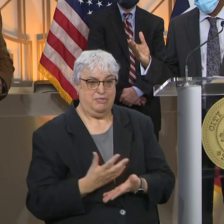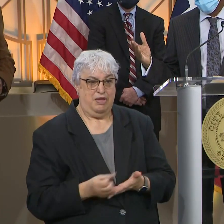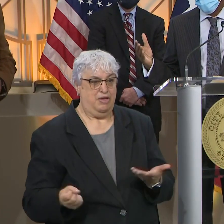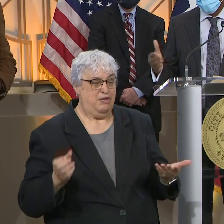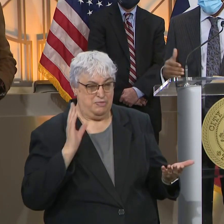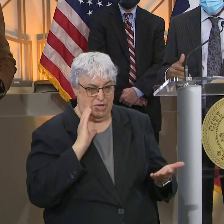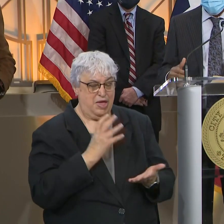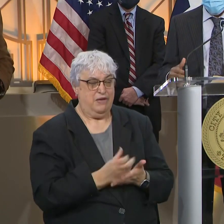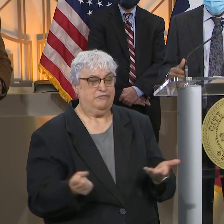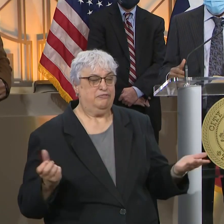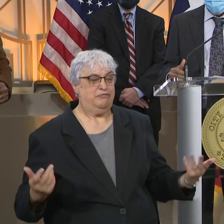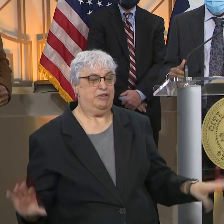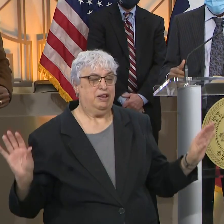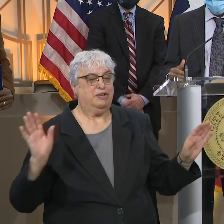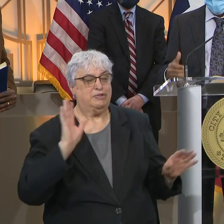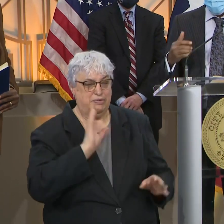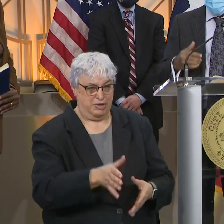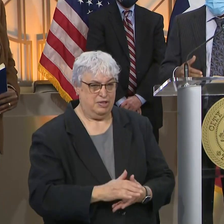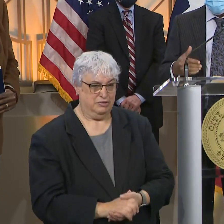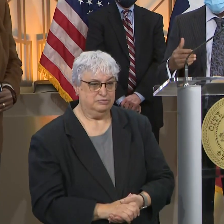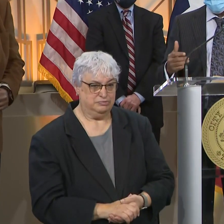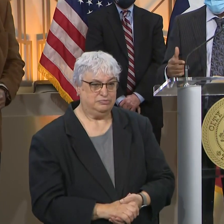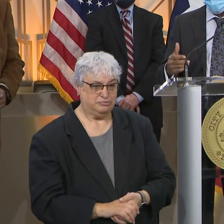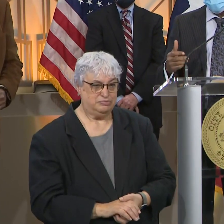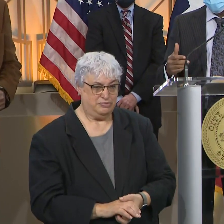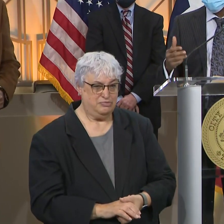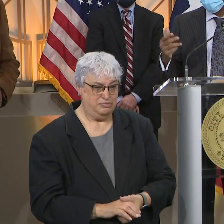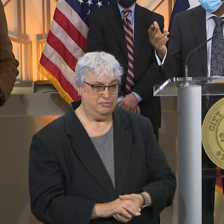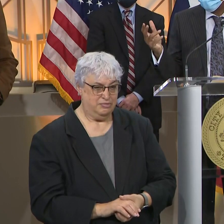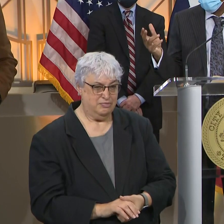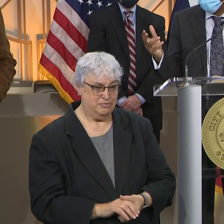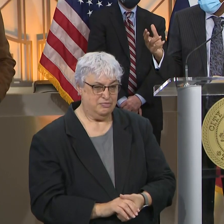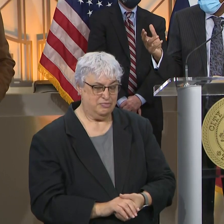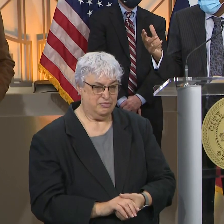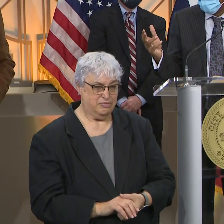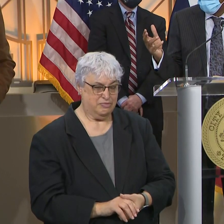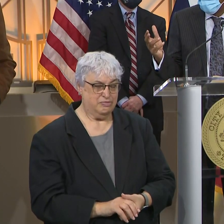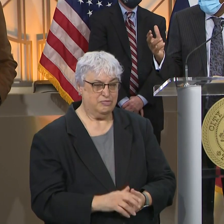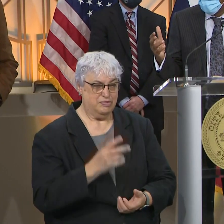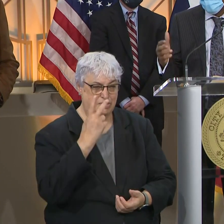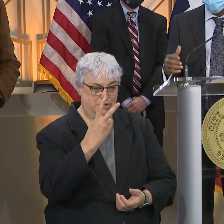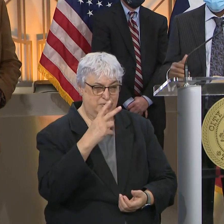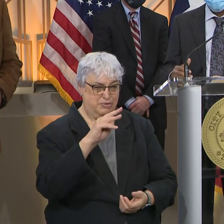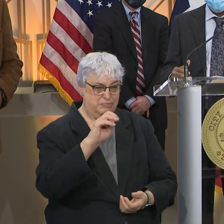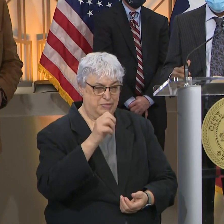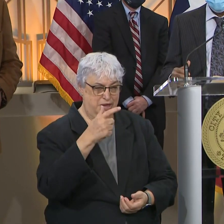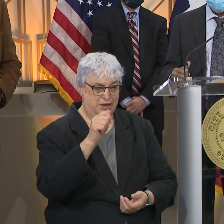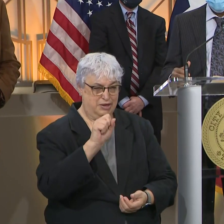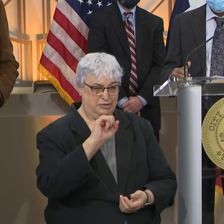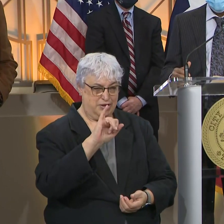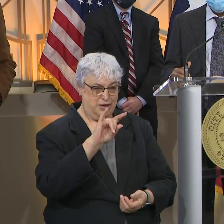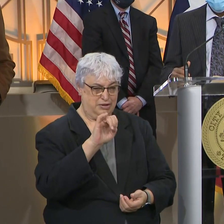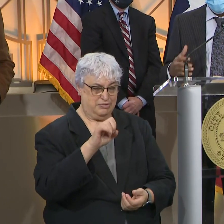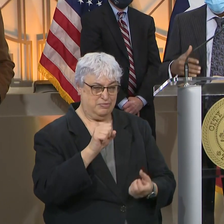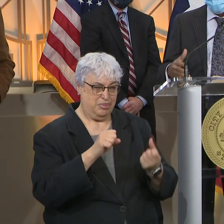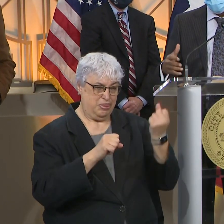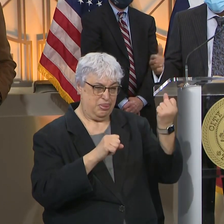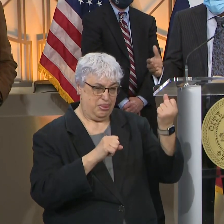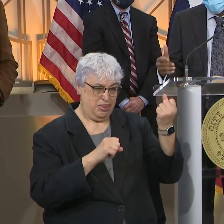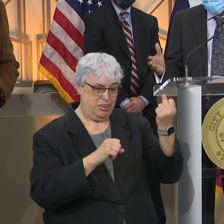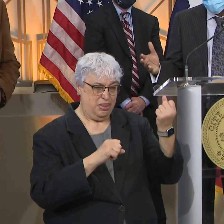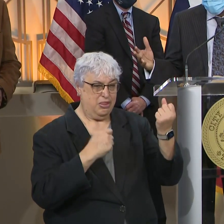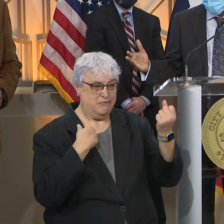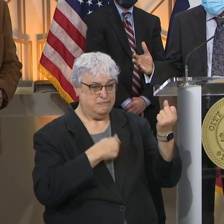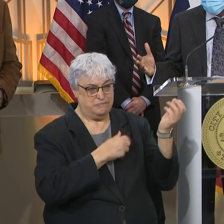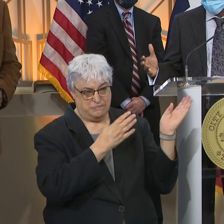out. So, you know, our goal is to set up two mega sites, for example, on Saturday. We'll make